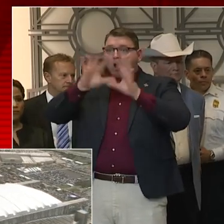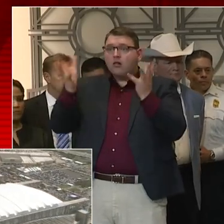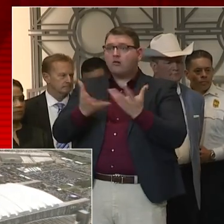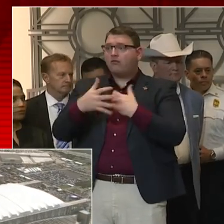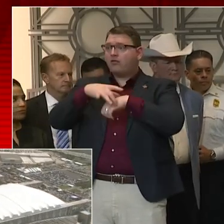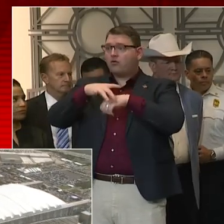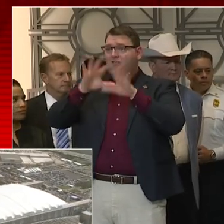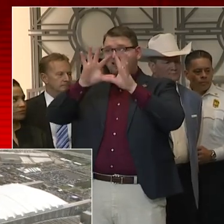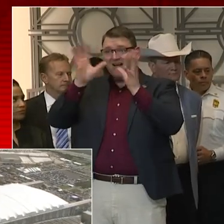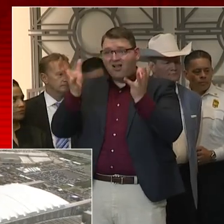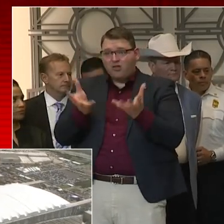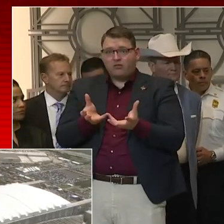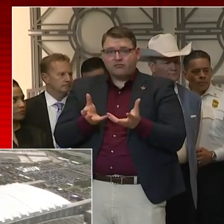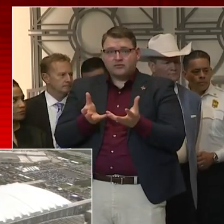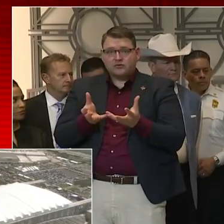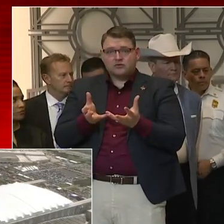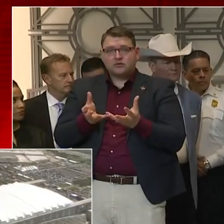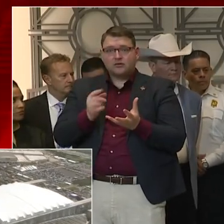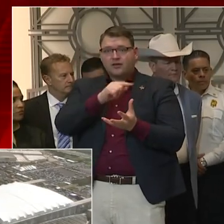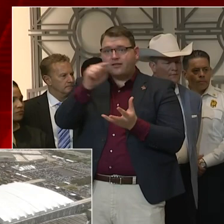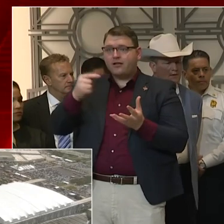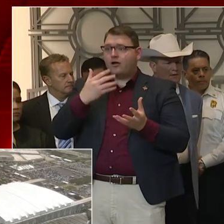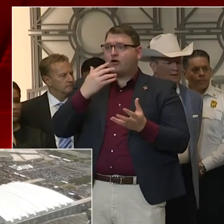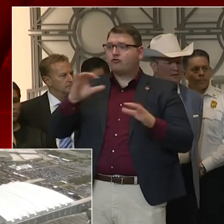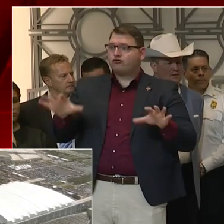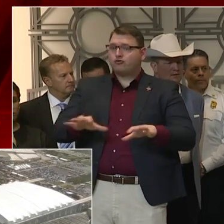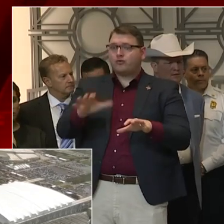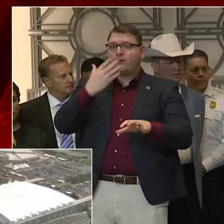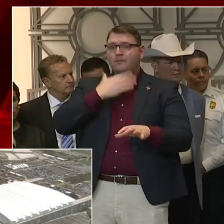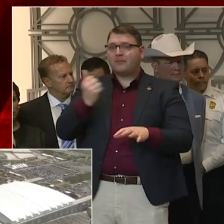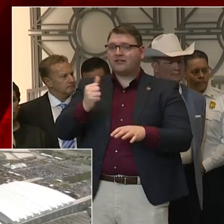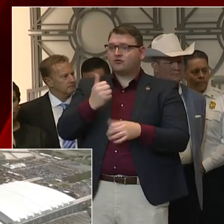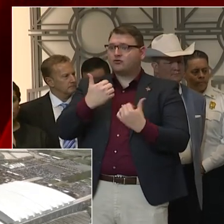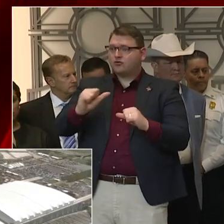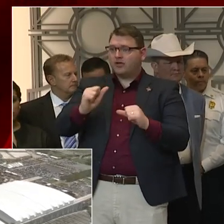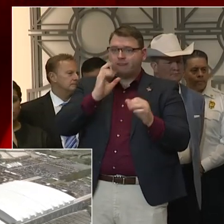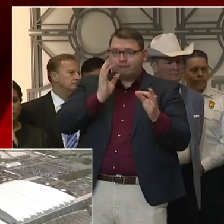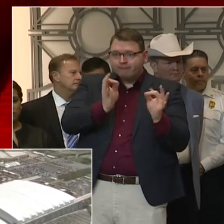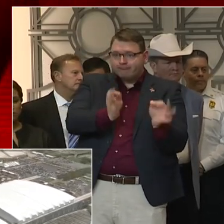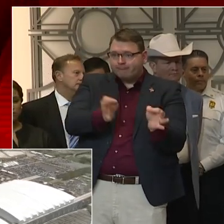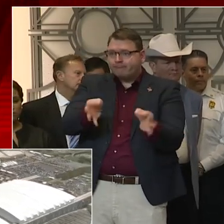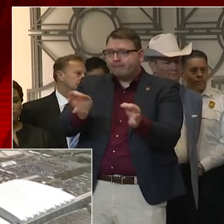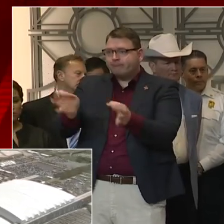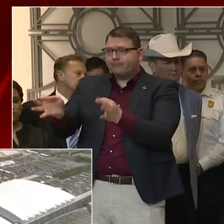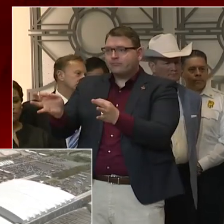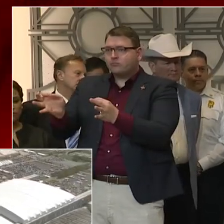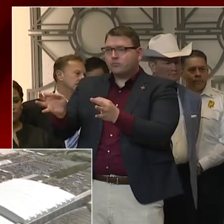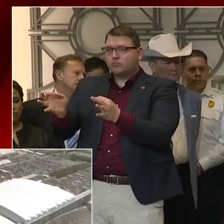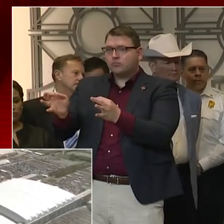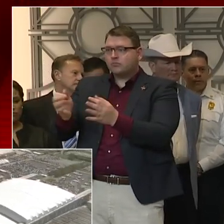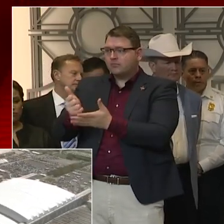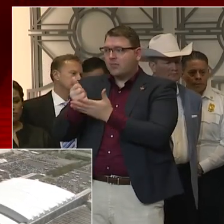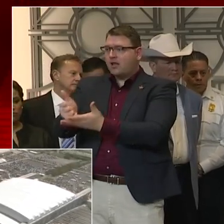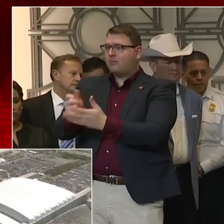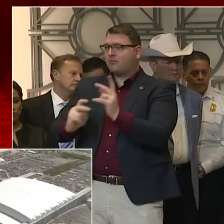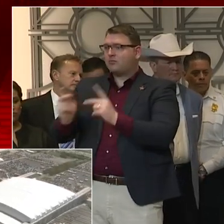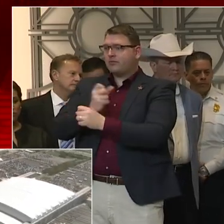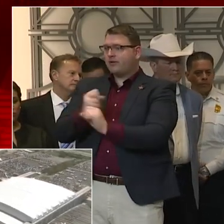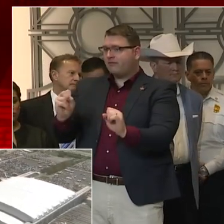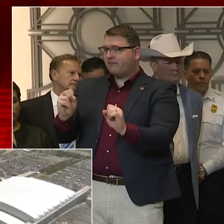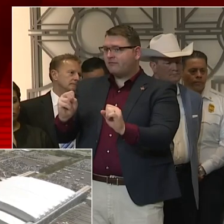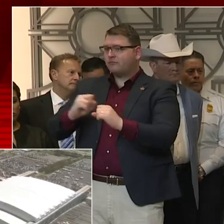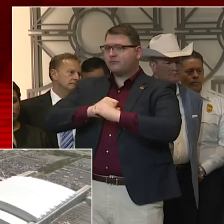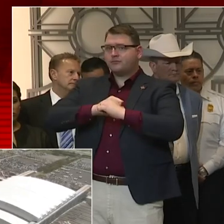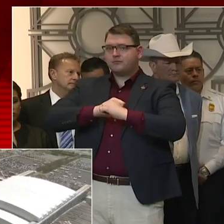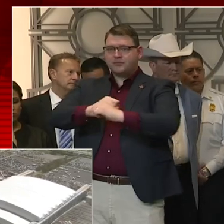to try to take the necessary steps to keep people safe, to protect everyone, and then at the